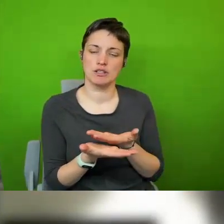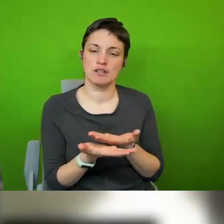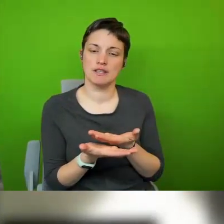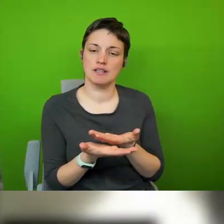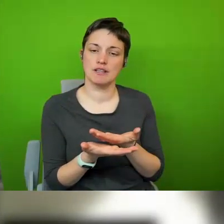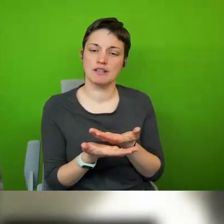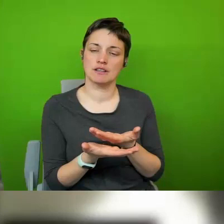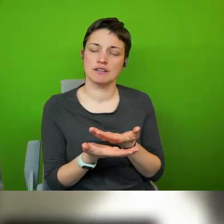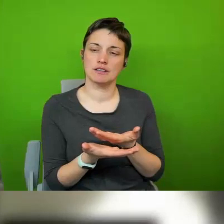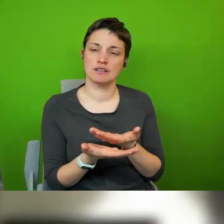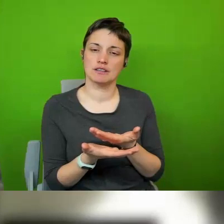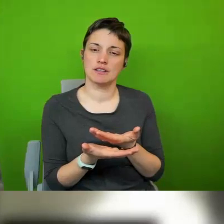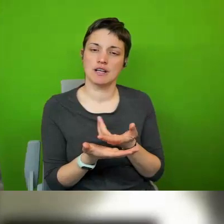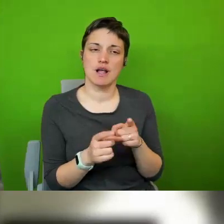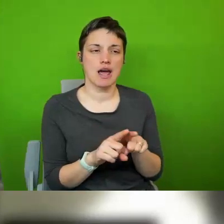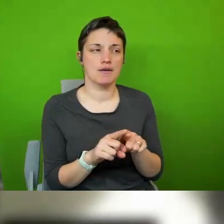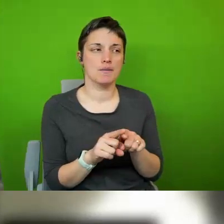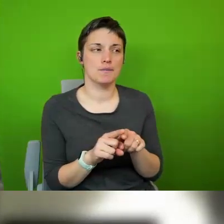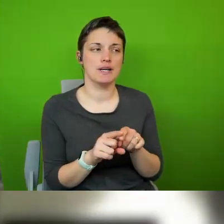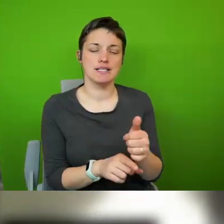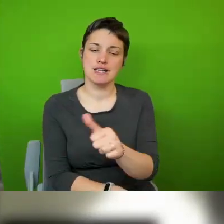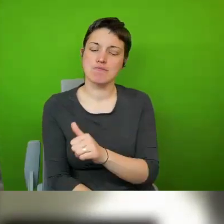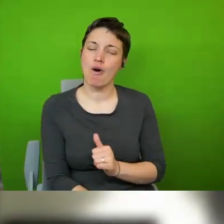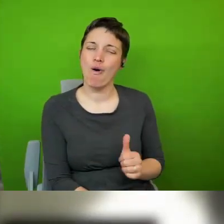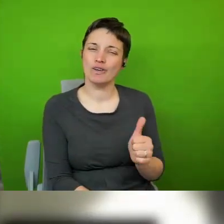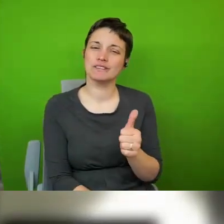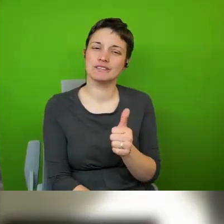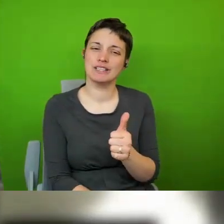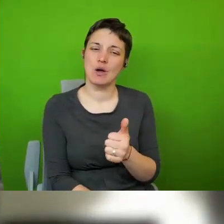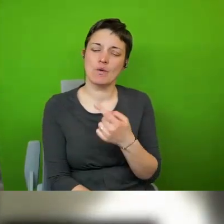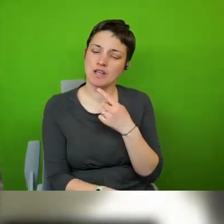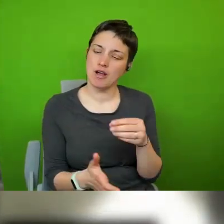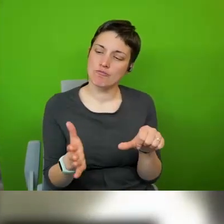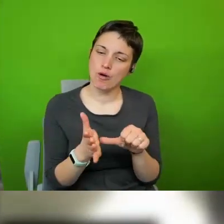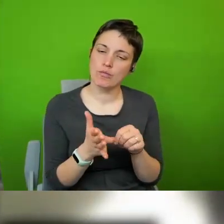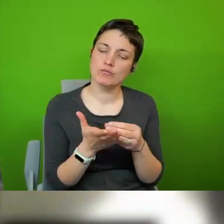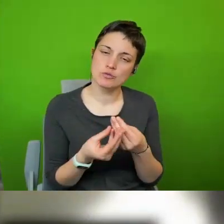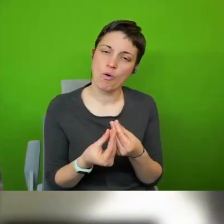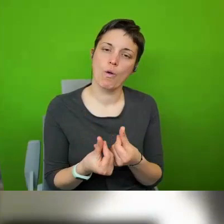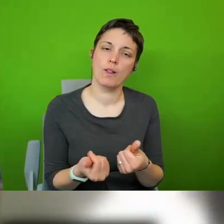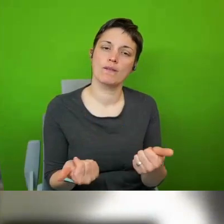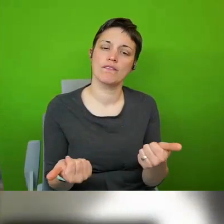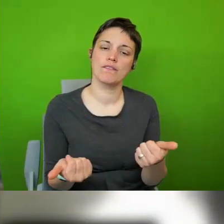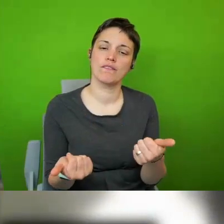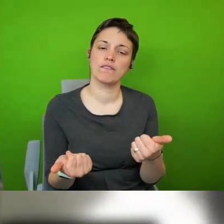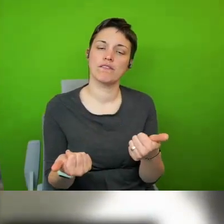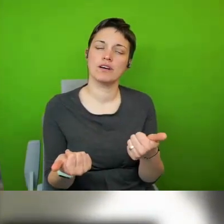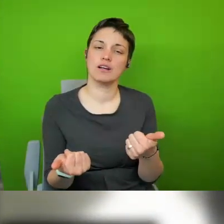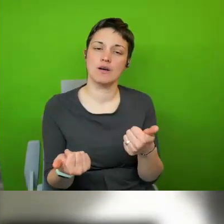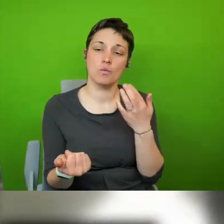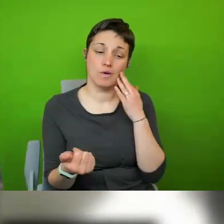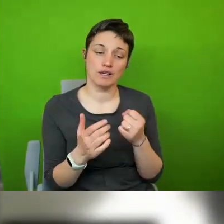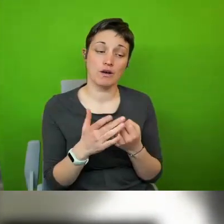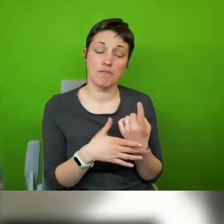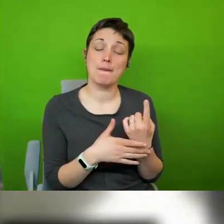the kind of neighborhood approach that argues for solving problems and settling problems as they emerge